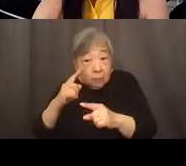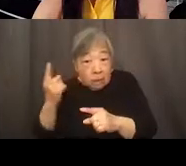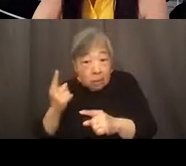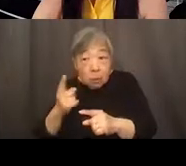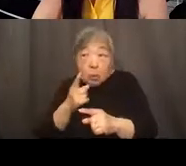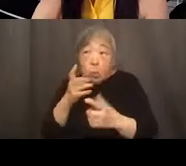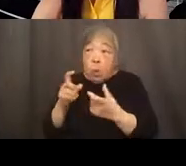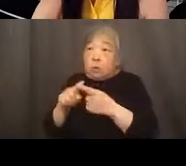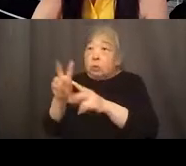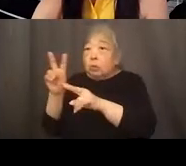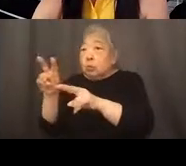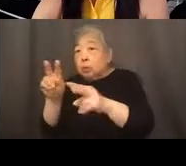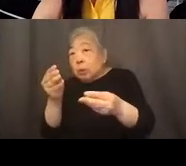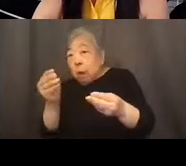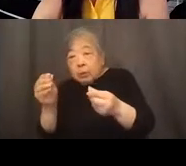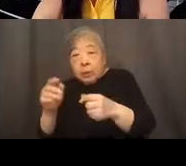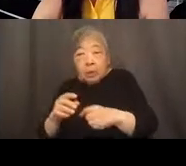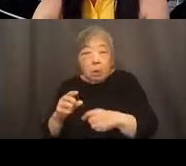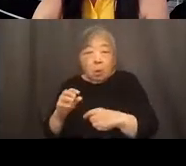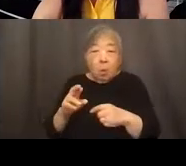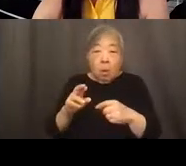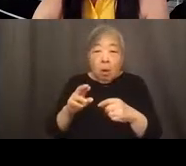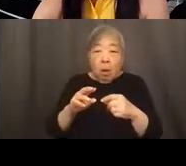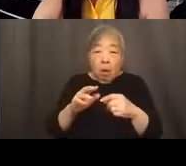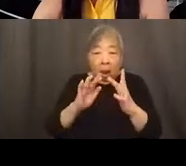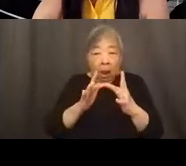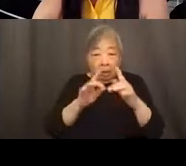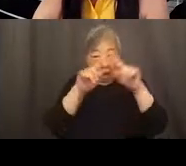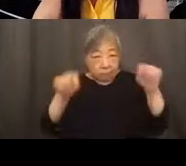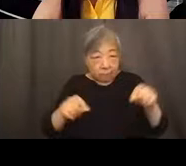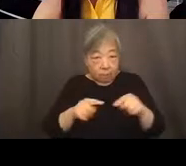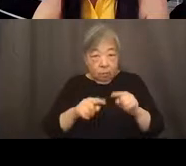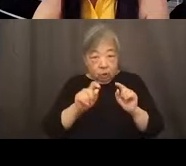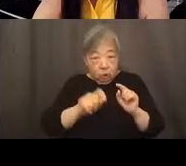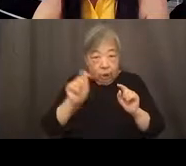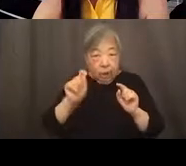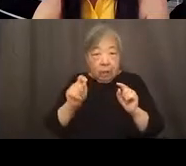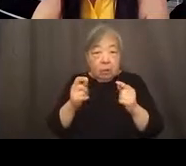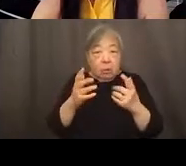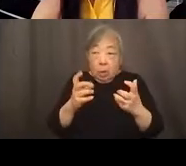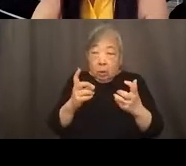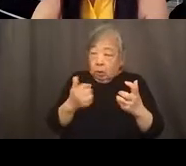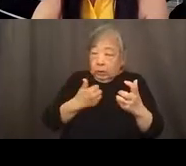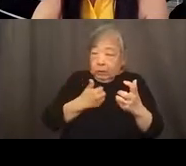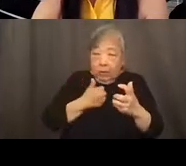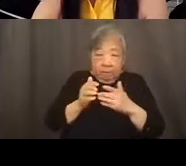property or checking an online forum to verify the identity of someone who wants to do a self-guided tour. While we understand there